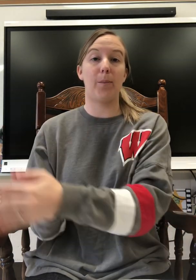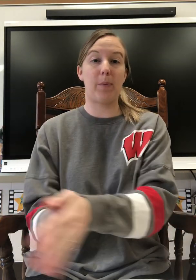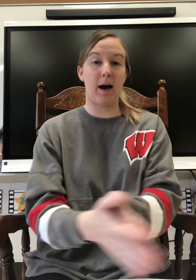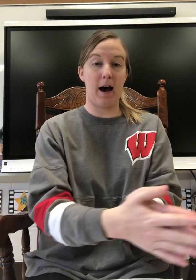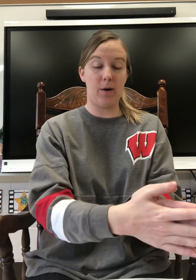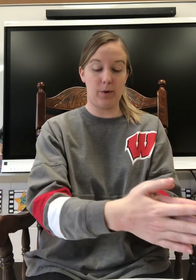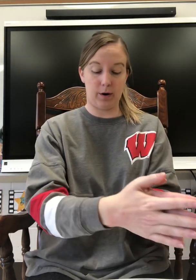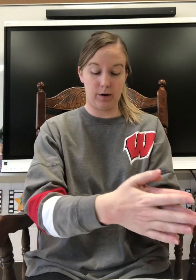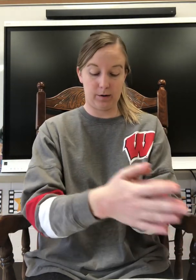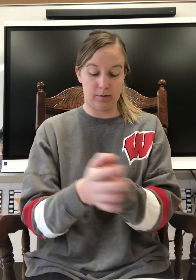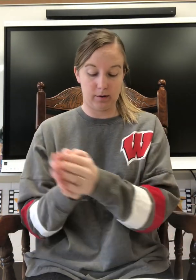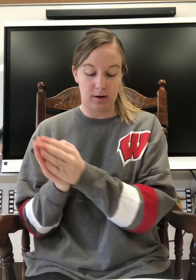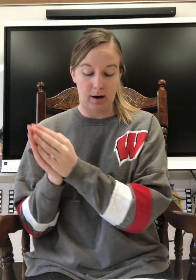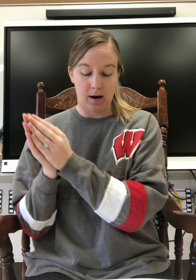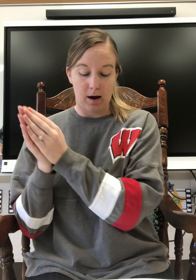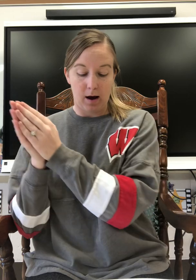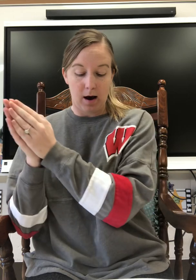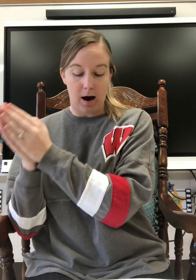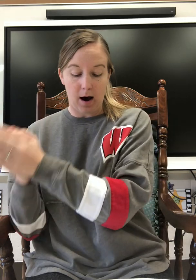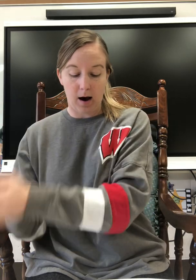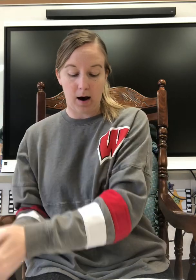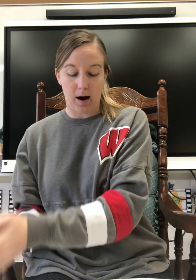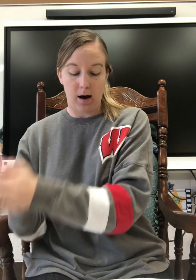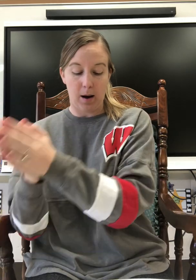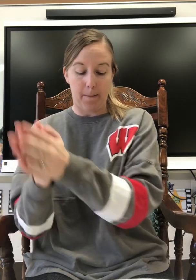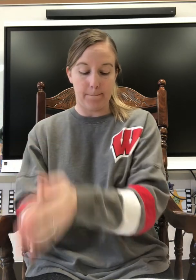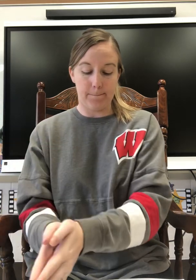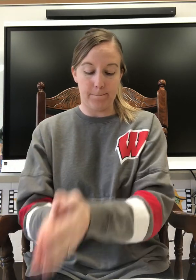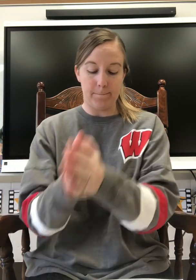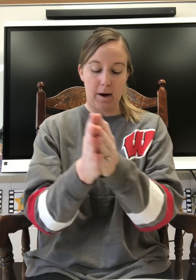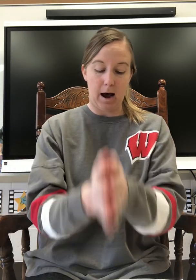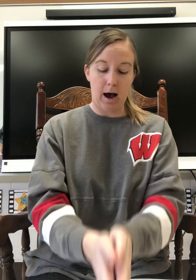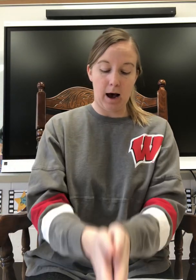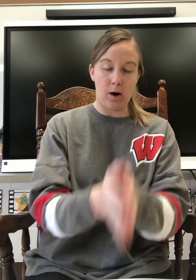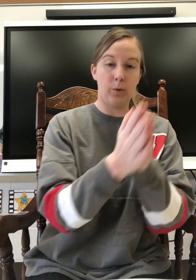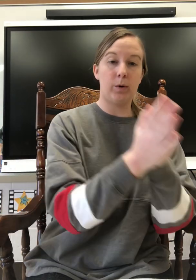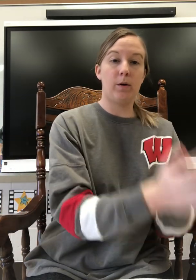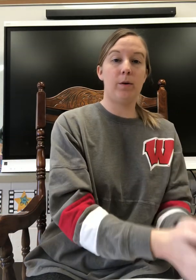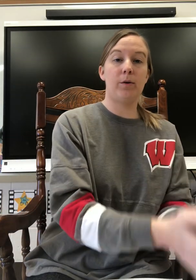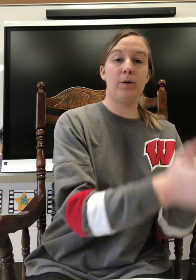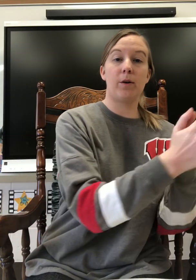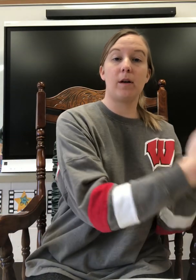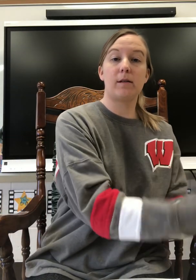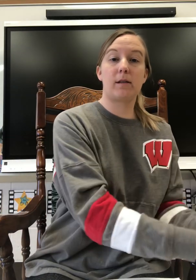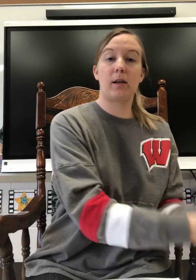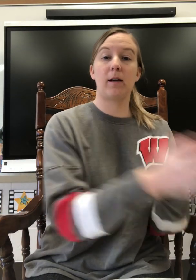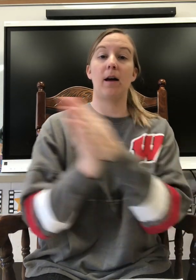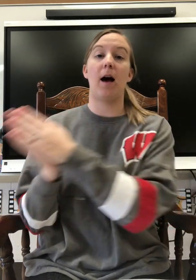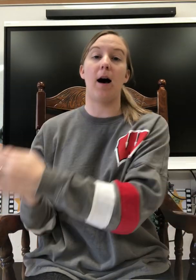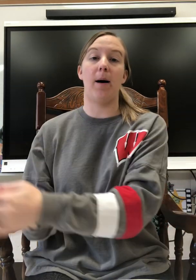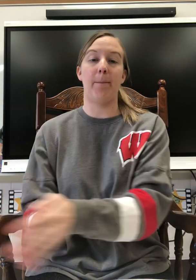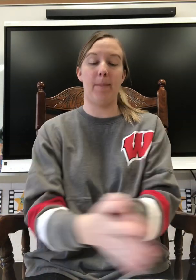power. U, m, ow, n, t, amount.